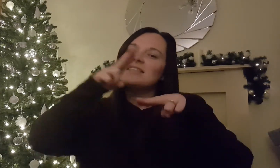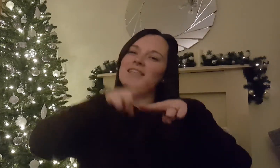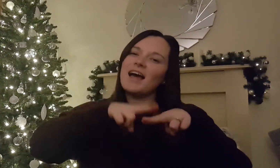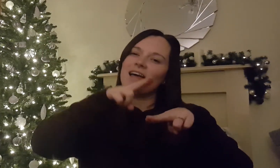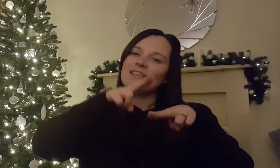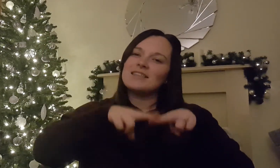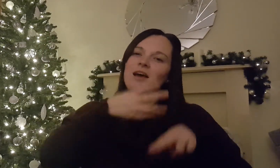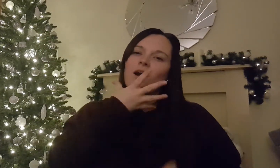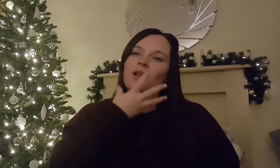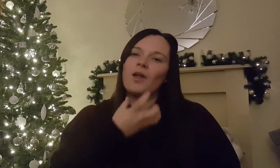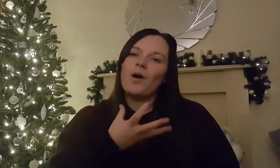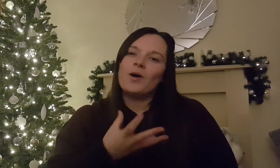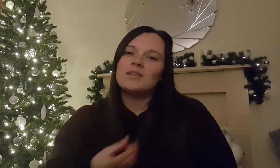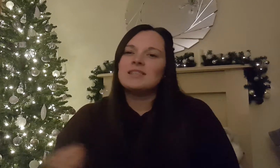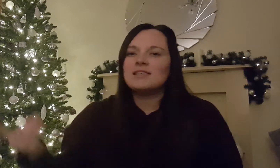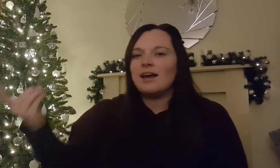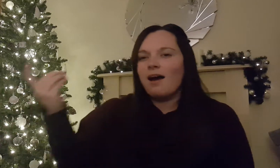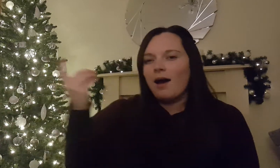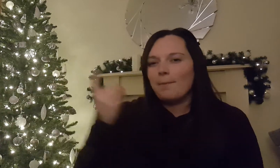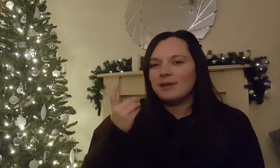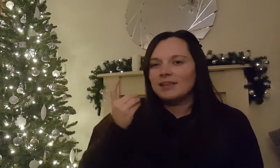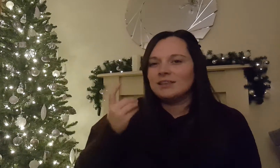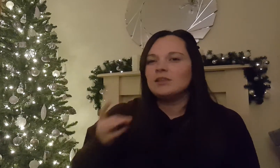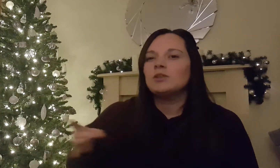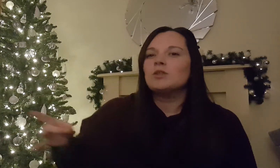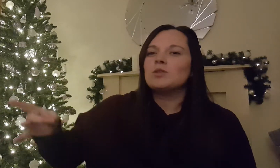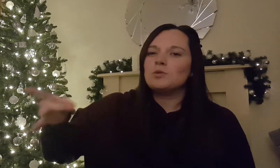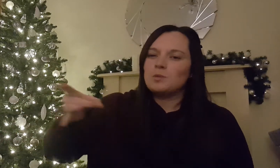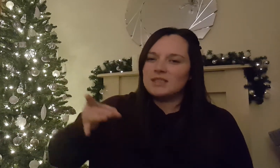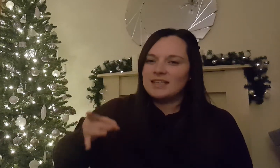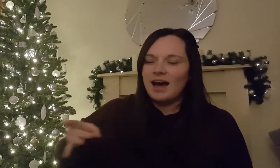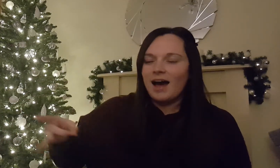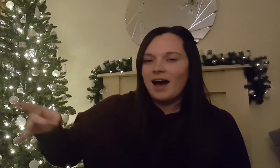Santa Claus is coming to town.